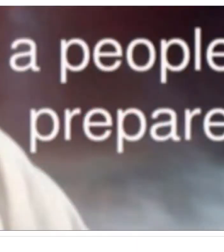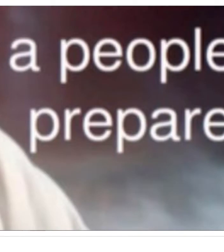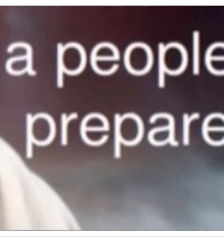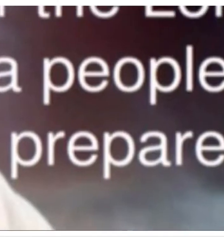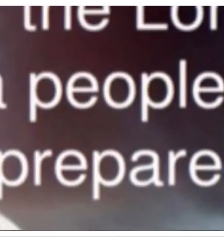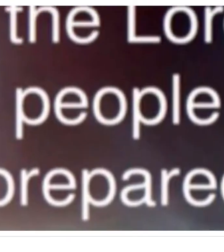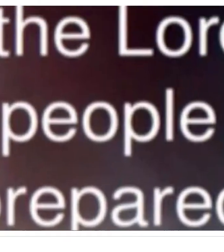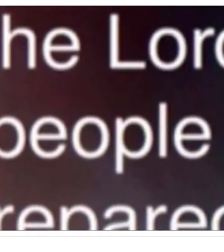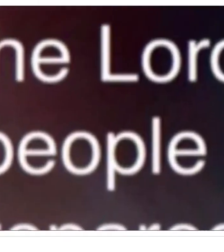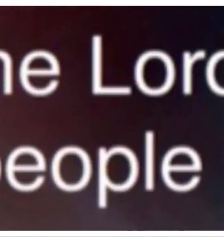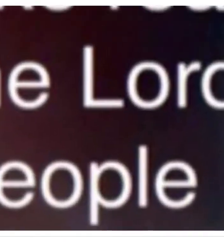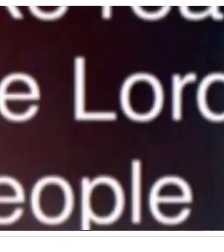God's son,